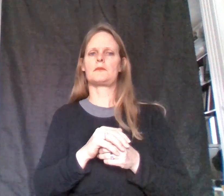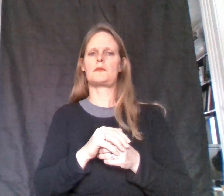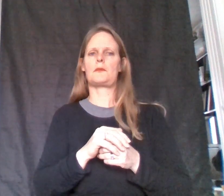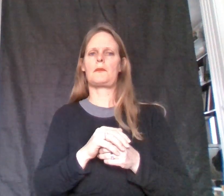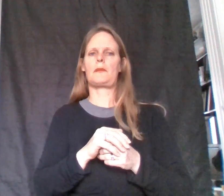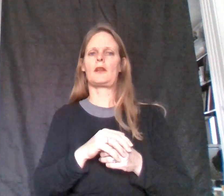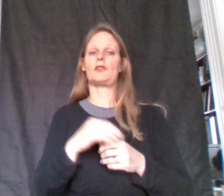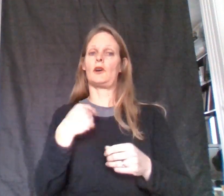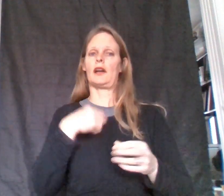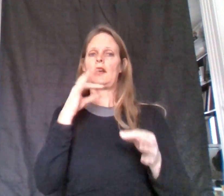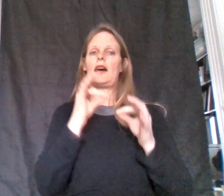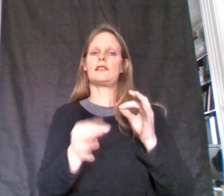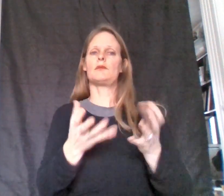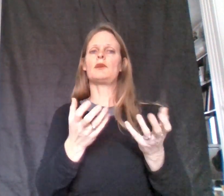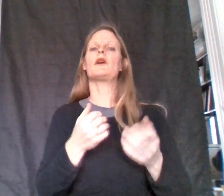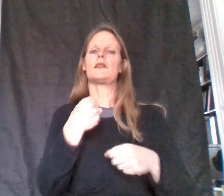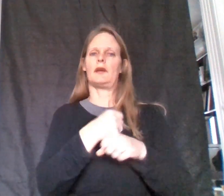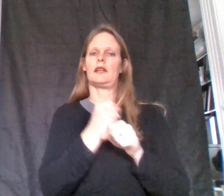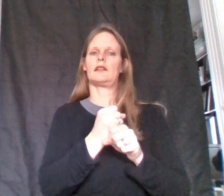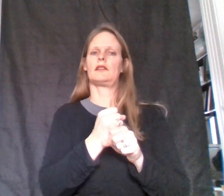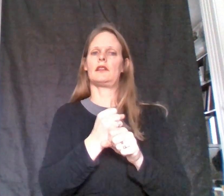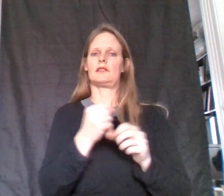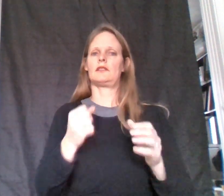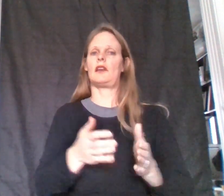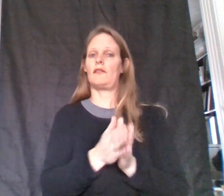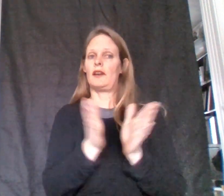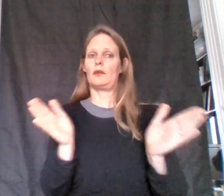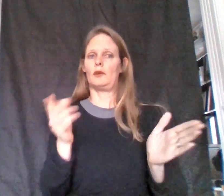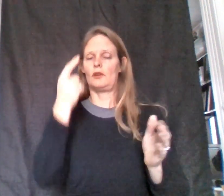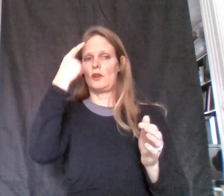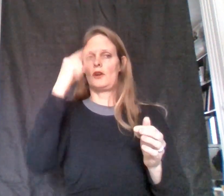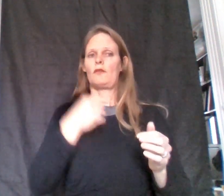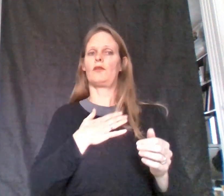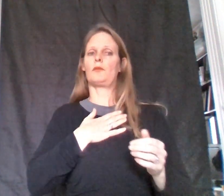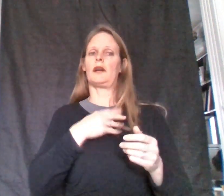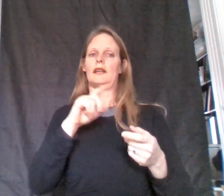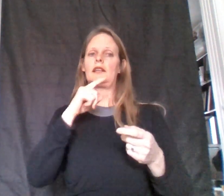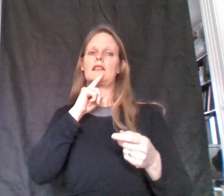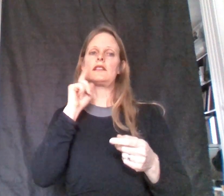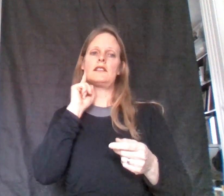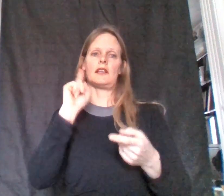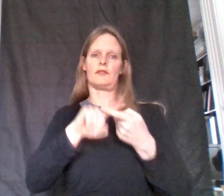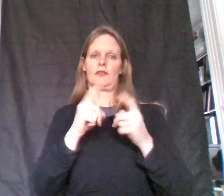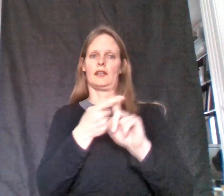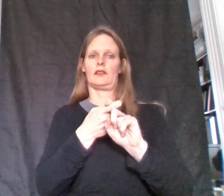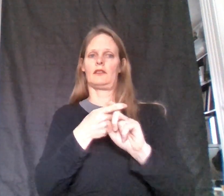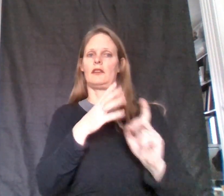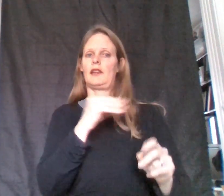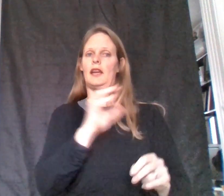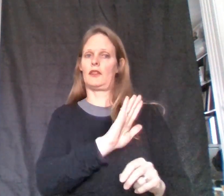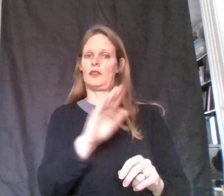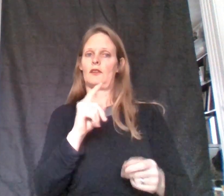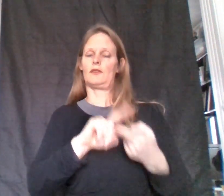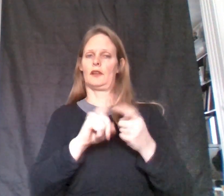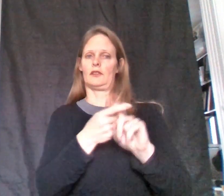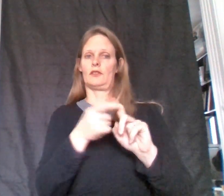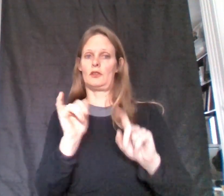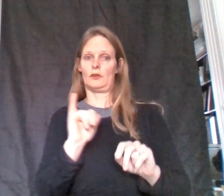So I simply want to make this available for my deaf friends and their friends too,